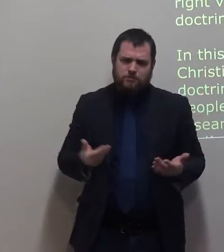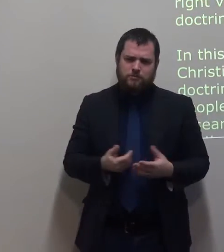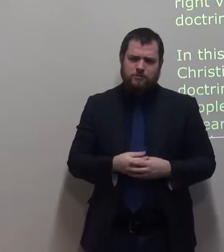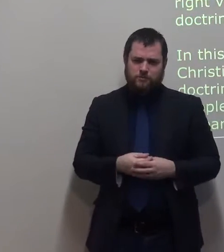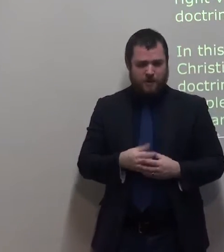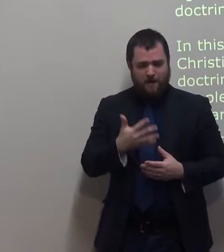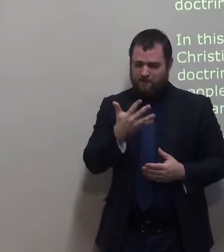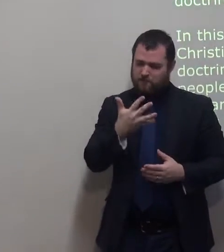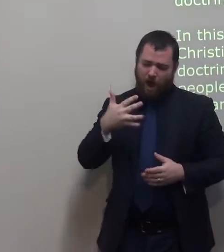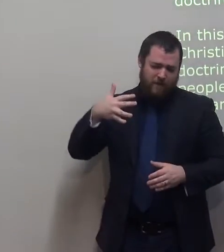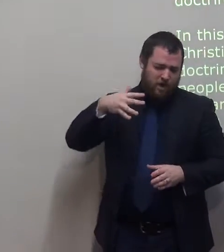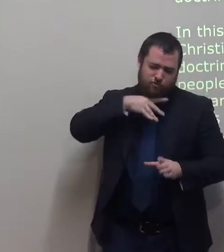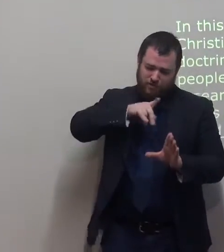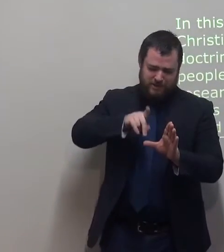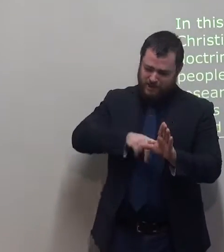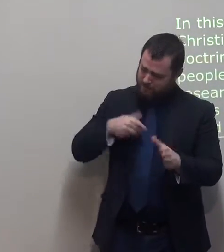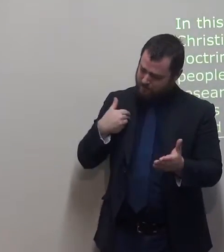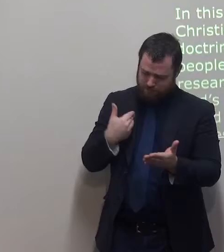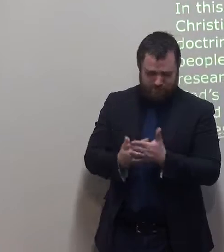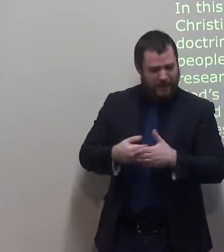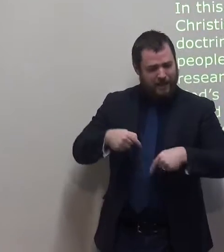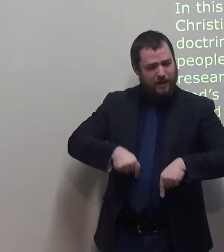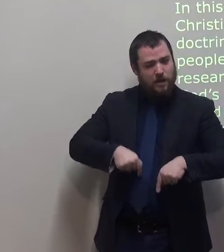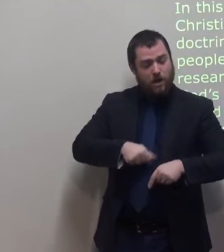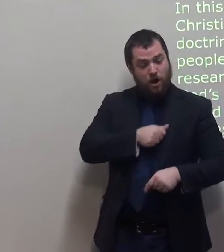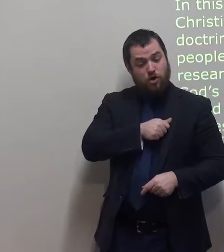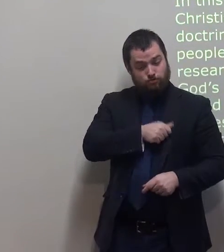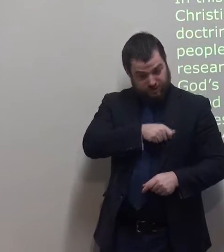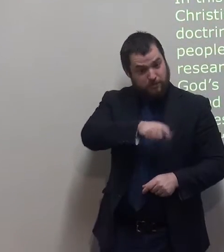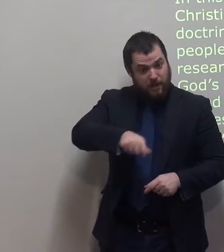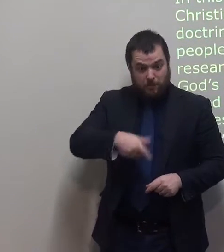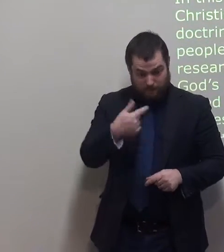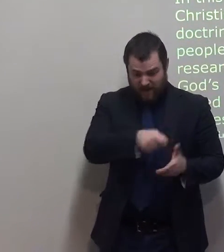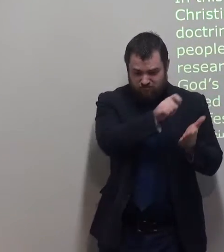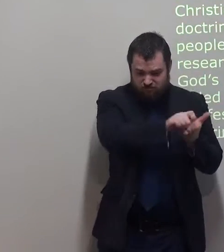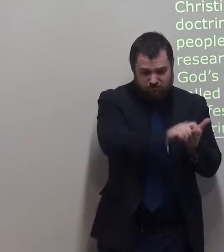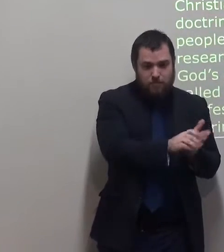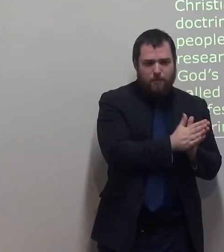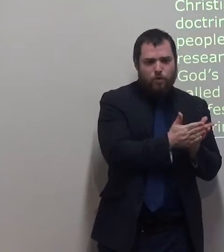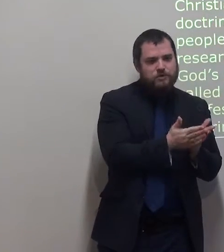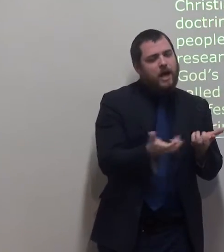doctrine books, research the Bible, and learn God's things.